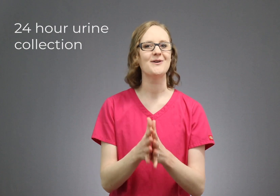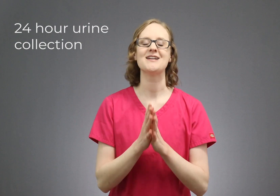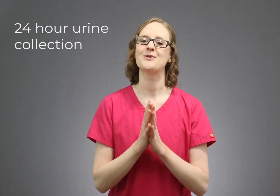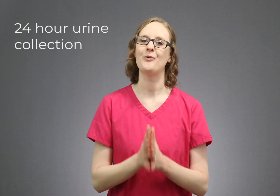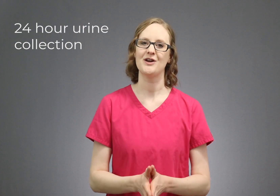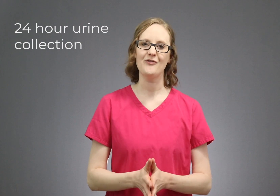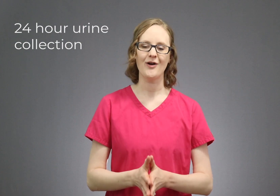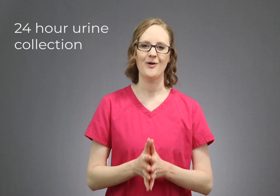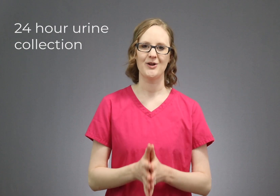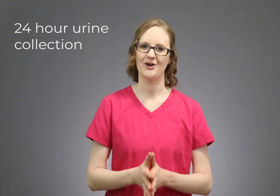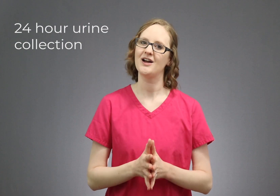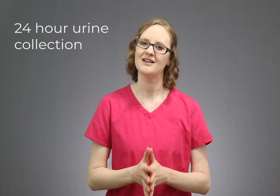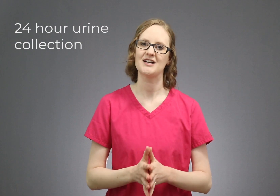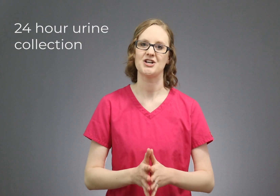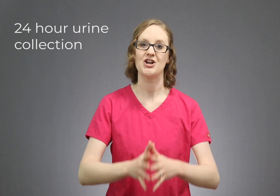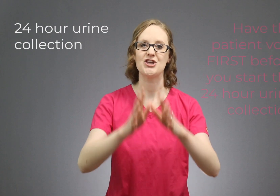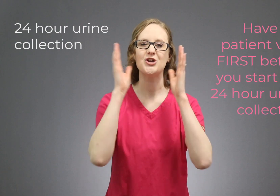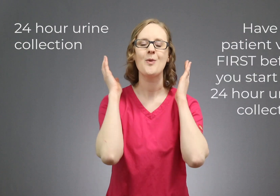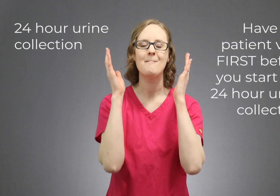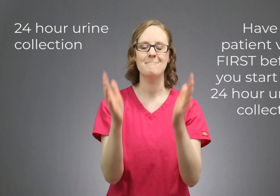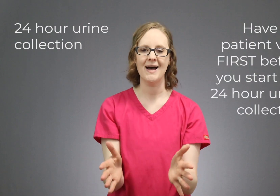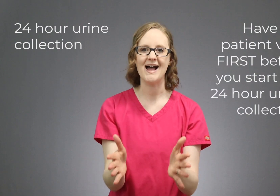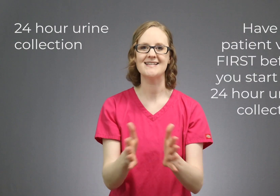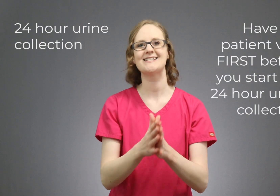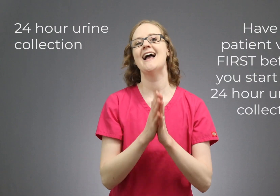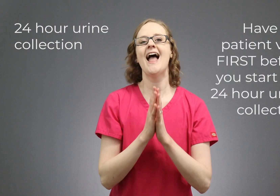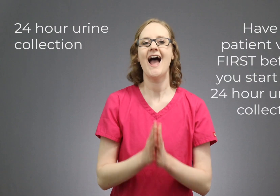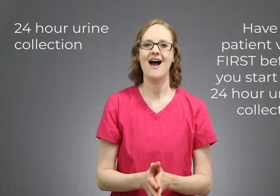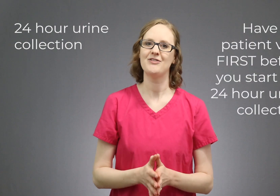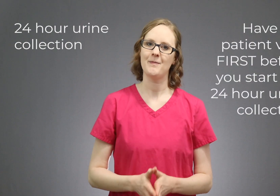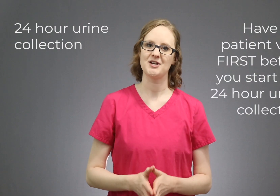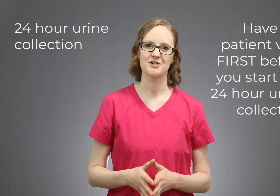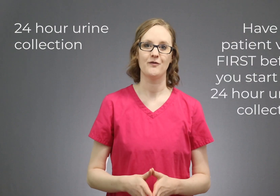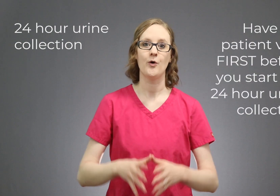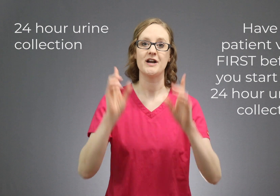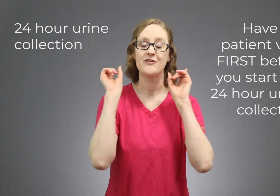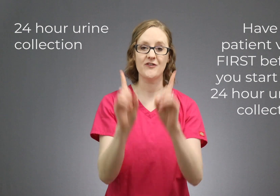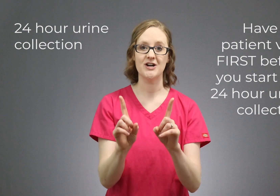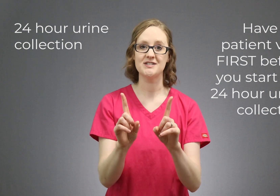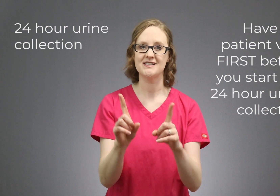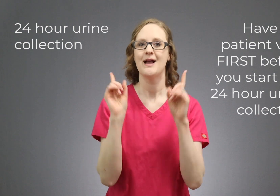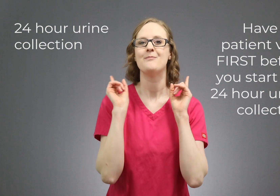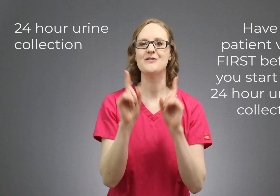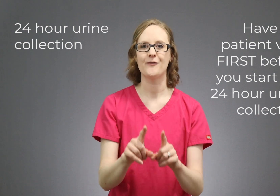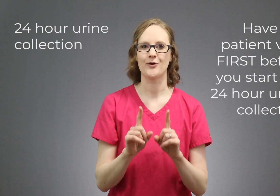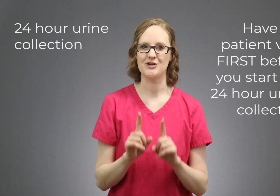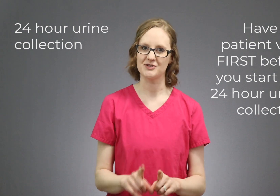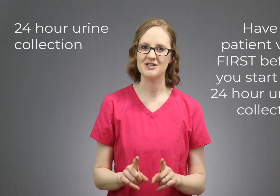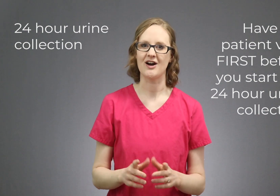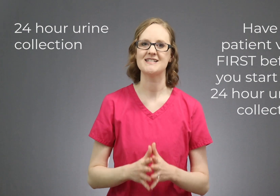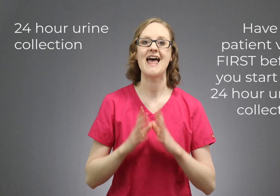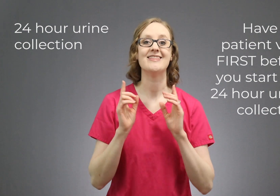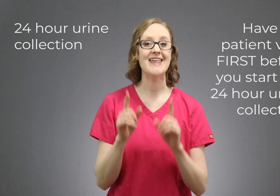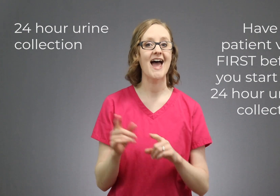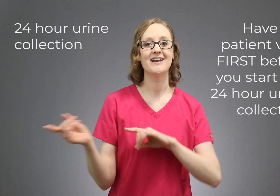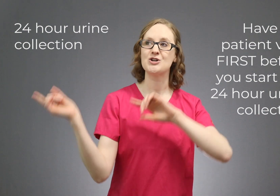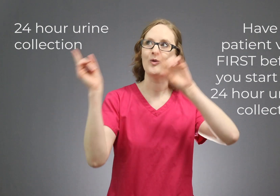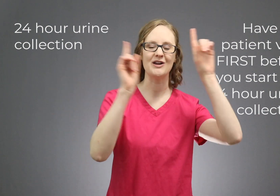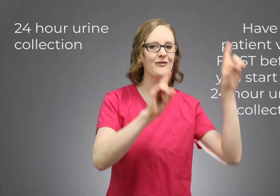a 24 hour urine collection, you MUST have the patient void first before you start. And then, 24